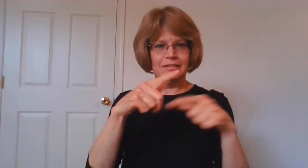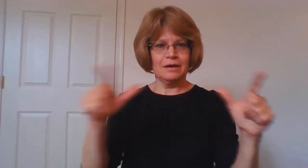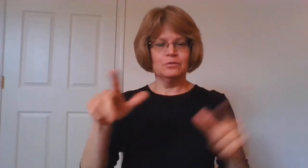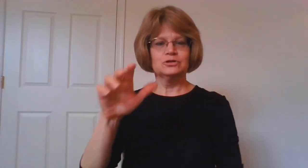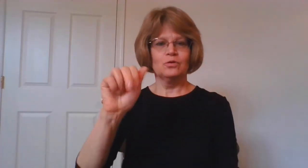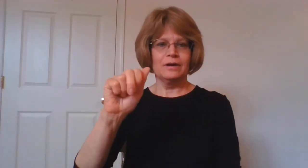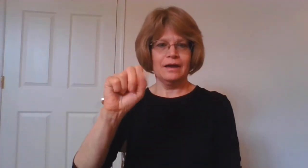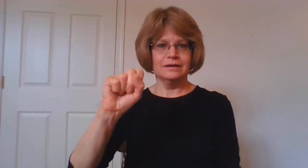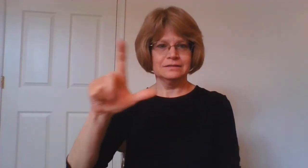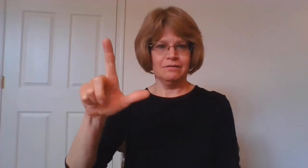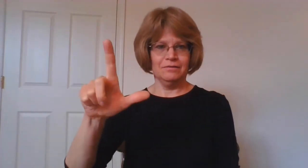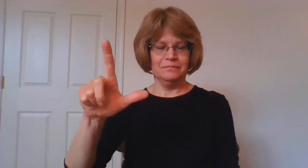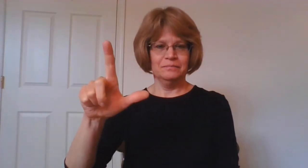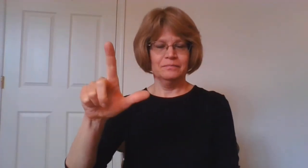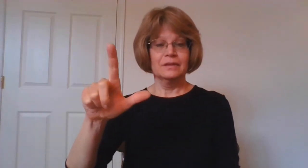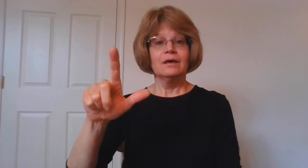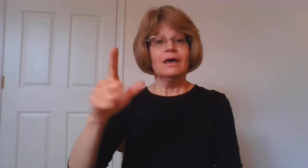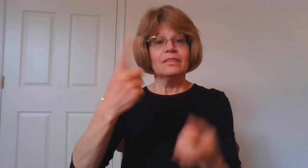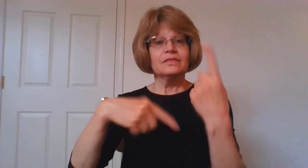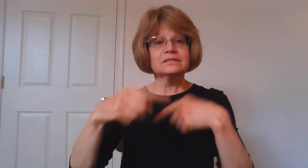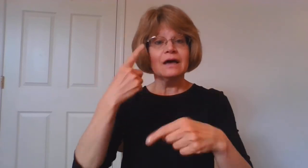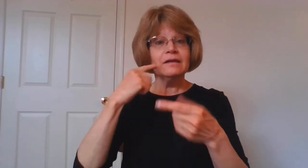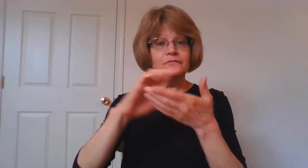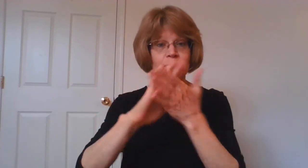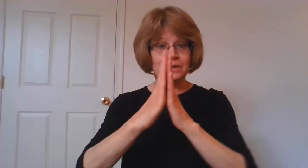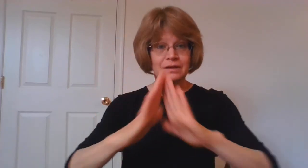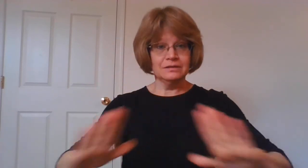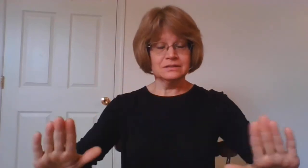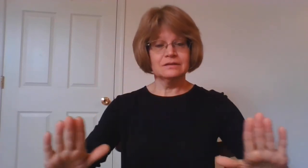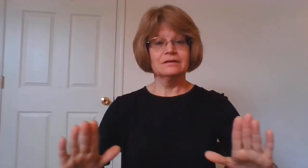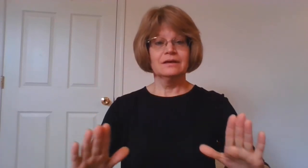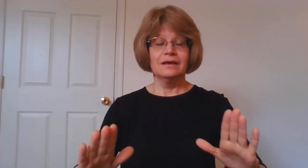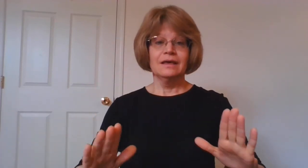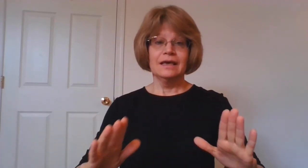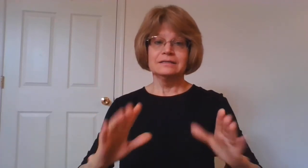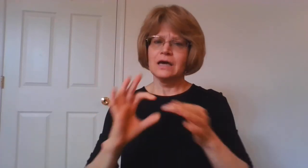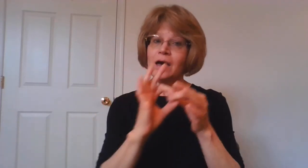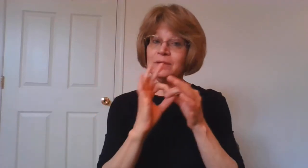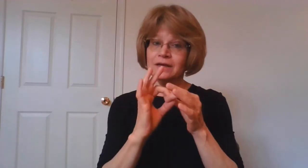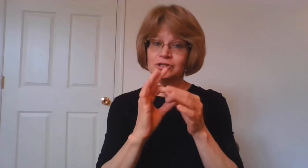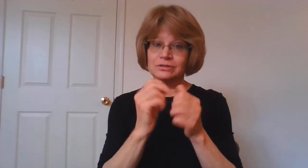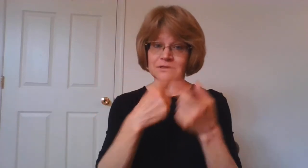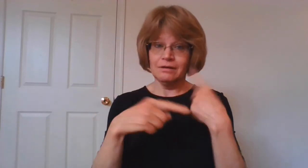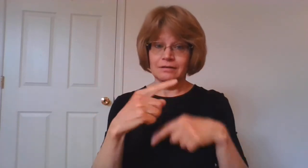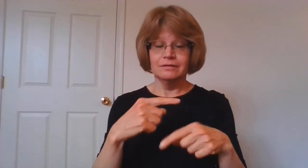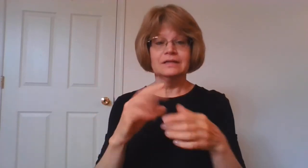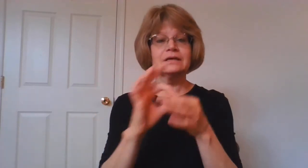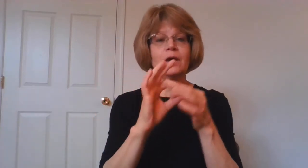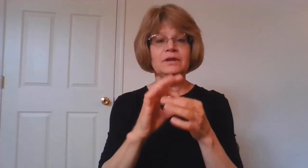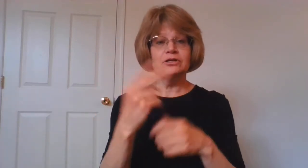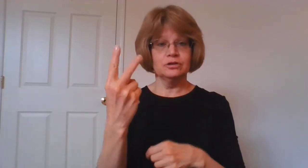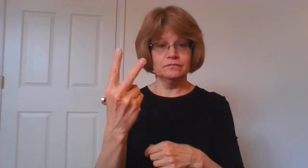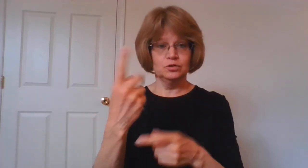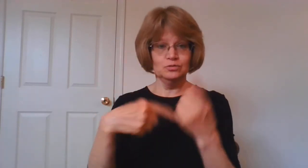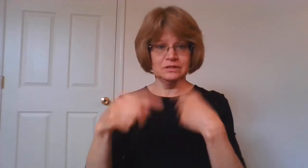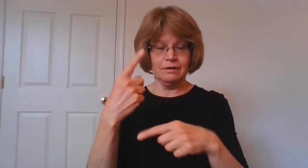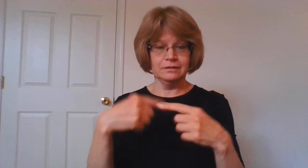Language, or ASL. The sign for peace is a combination sign. It's a combination of two signs.